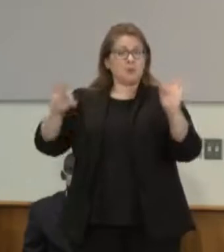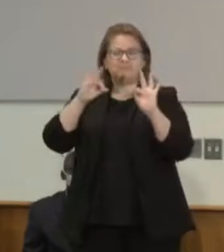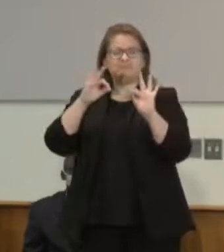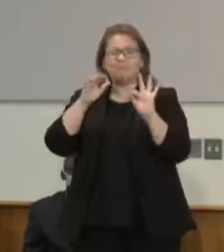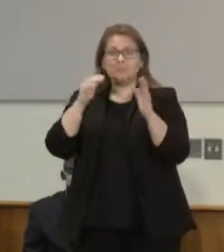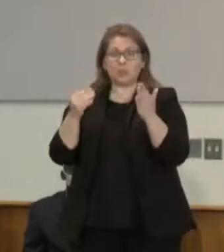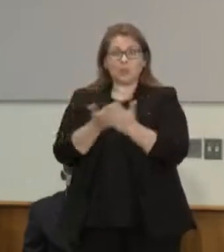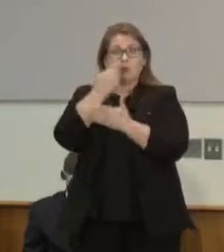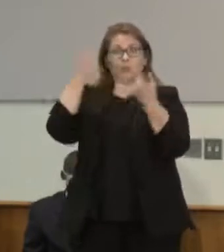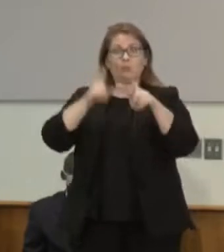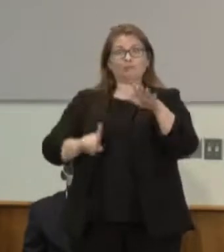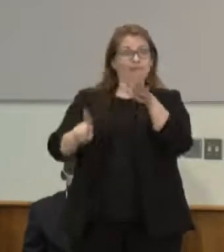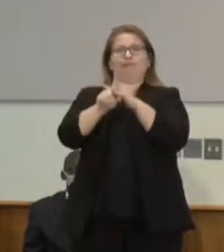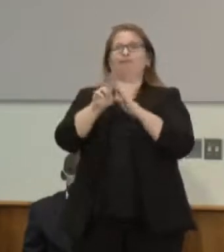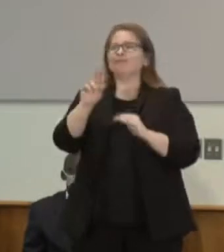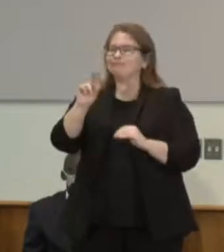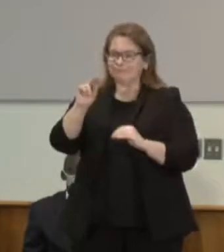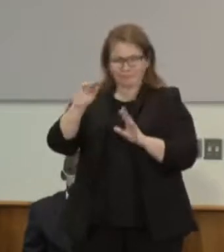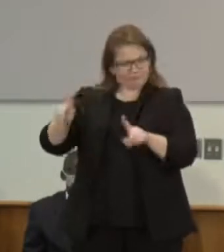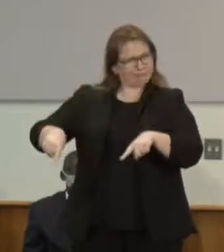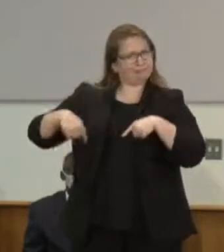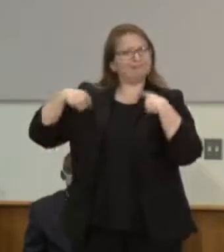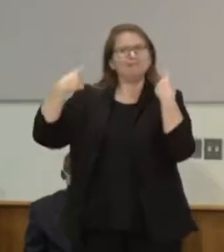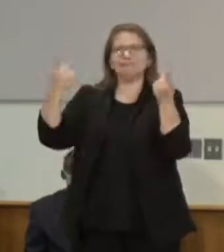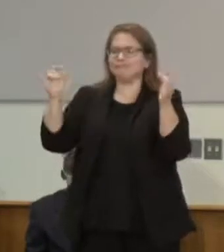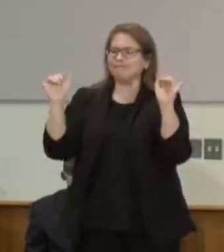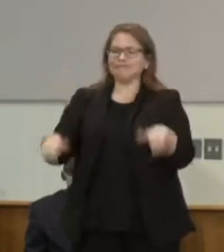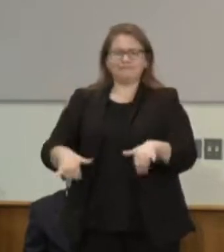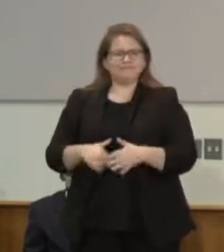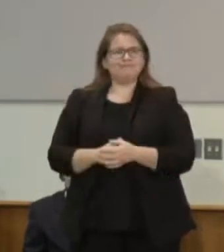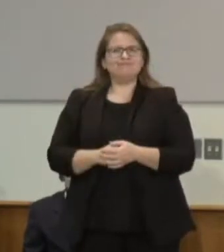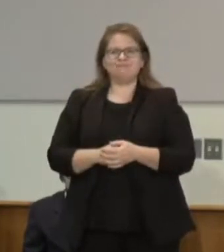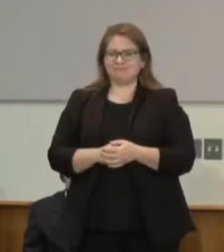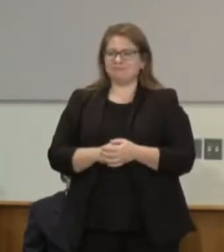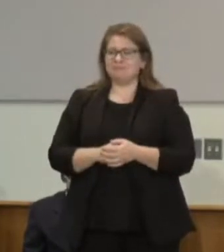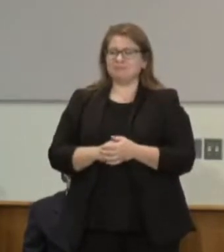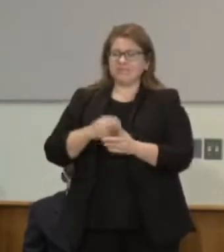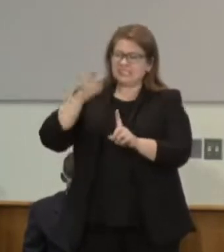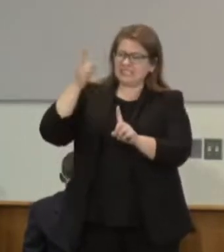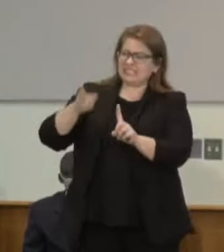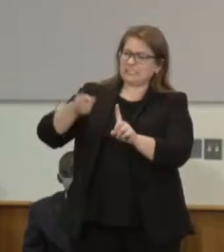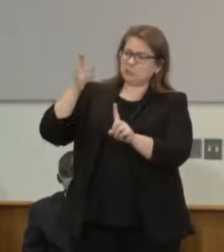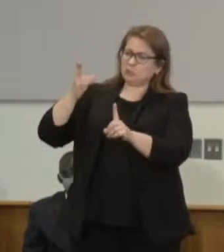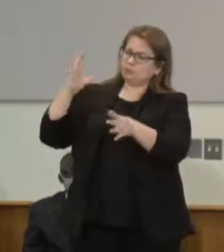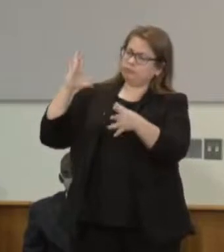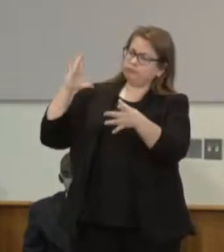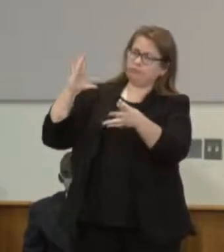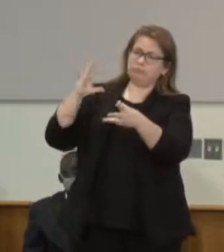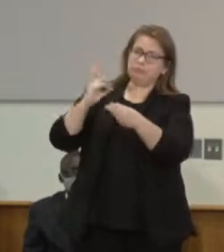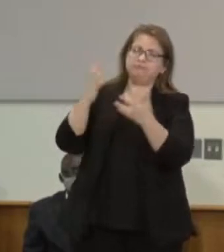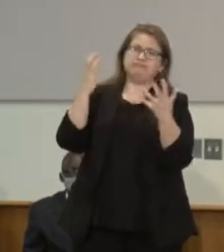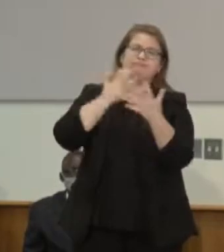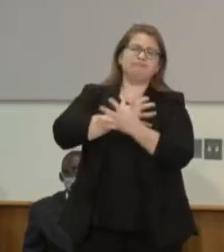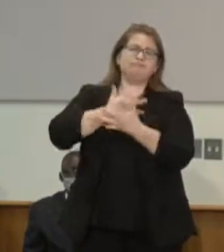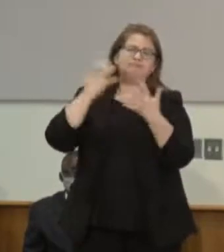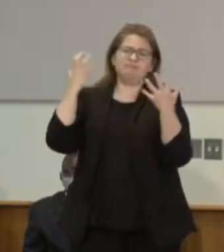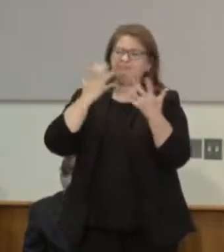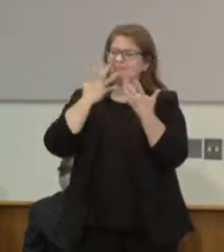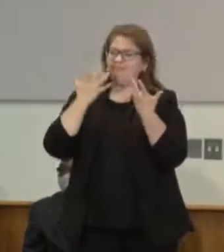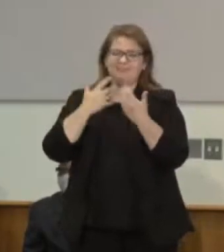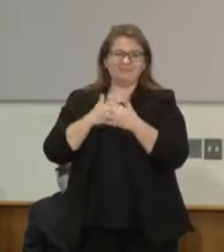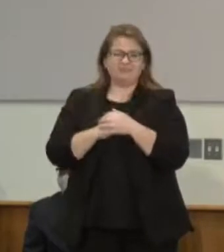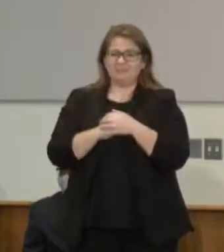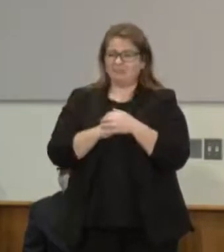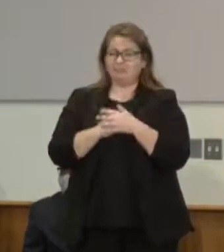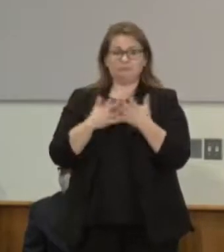them. They're not new, but they carry the weight of this historic moment. I hope that this time is different